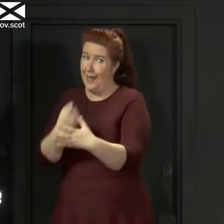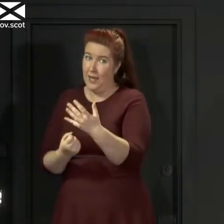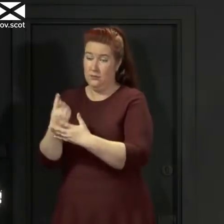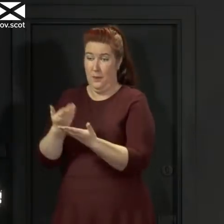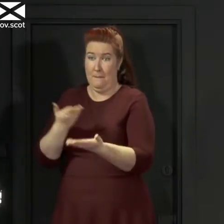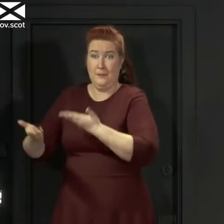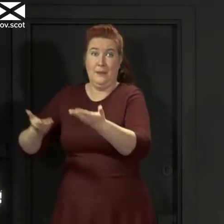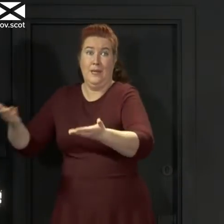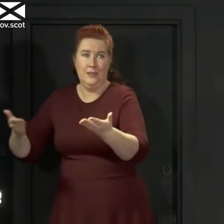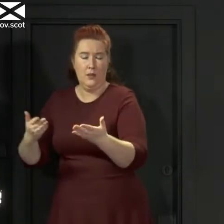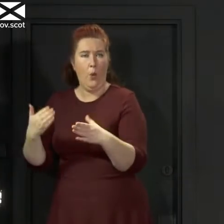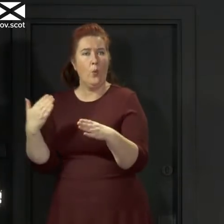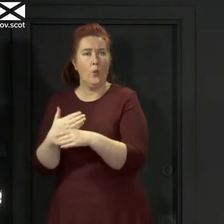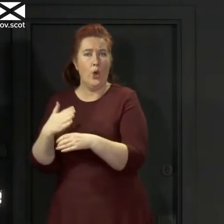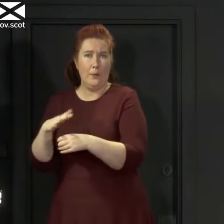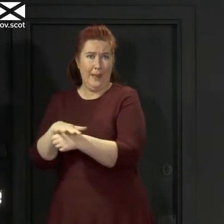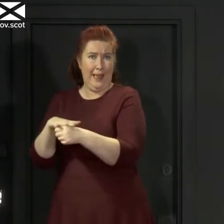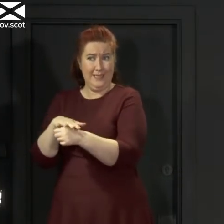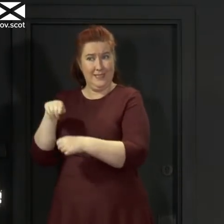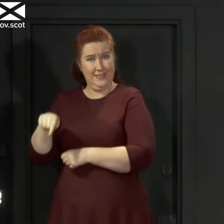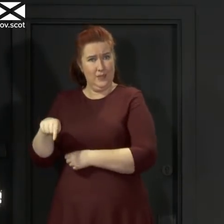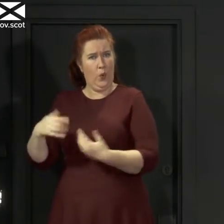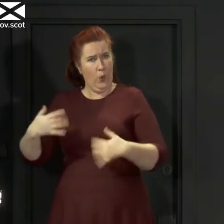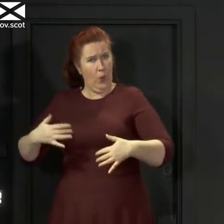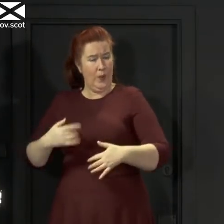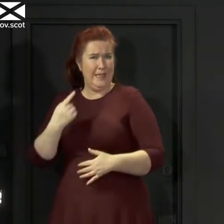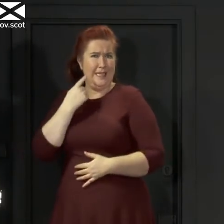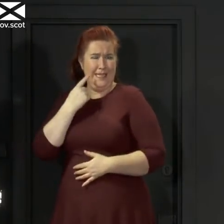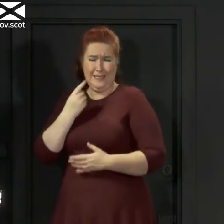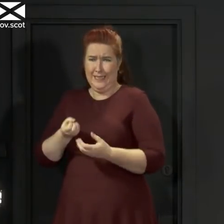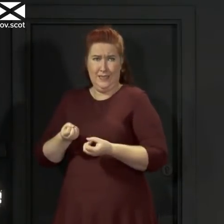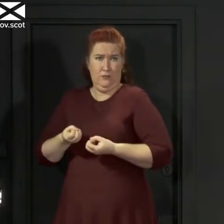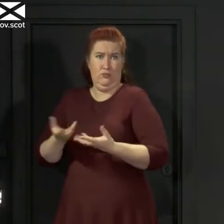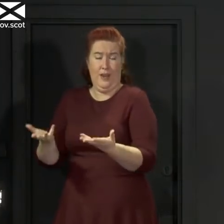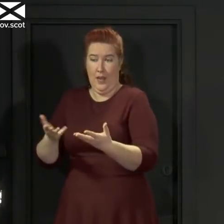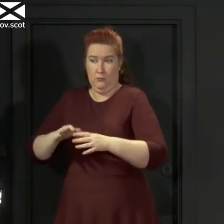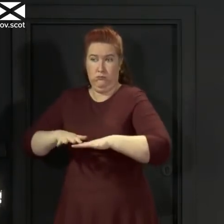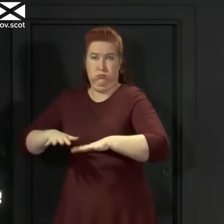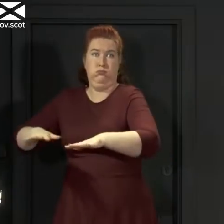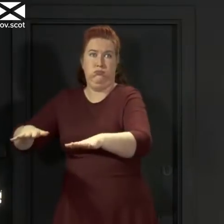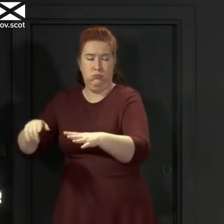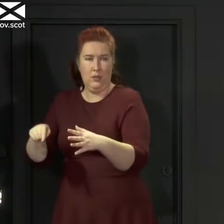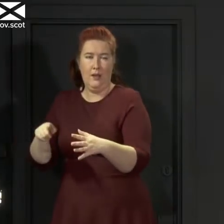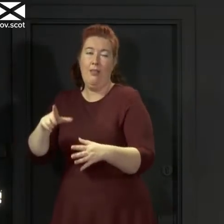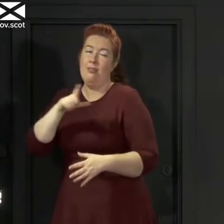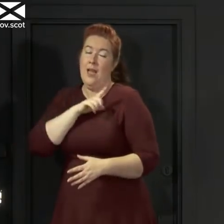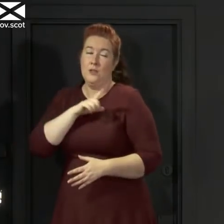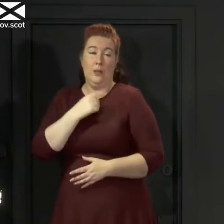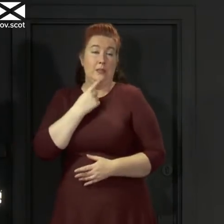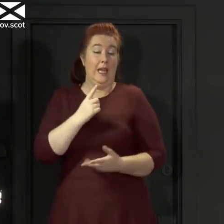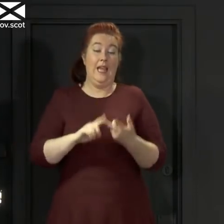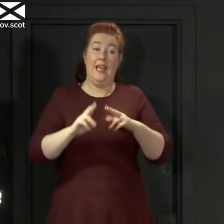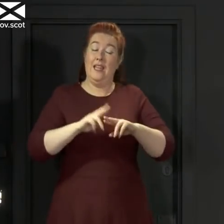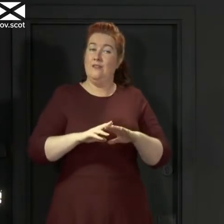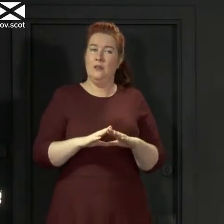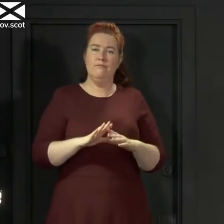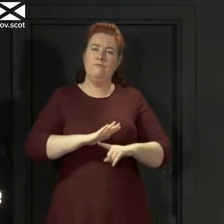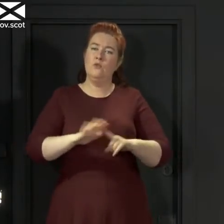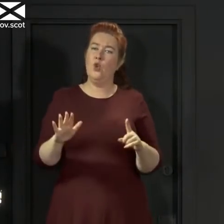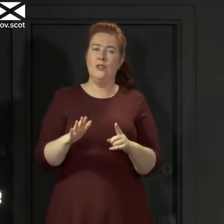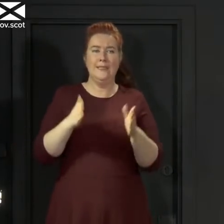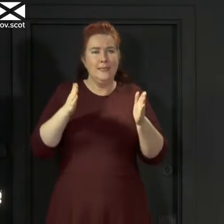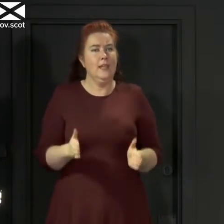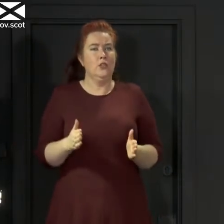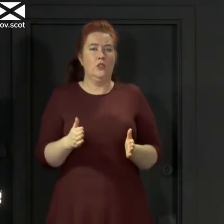and spread relatively easily when it takes hold. Our position remains, therefore, that non-essential offices and call